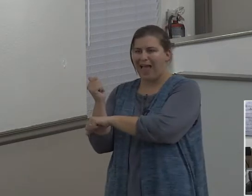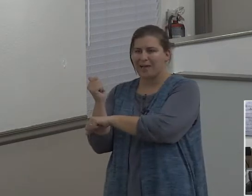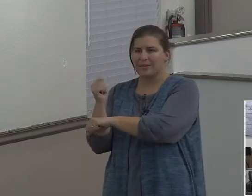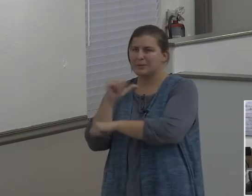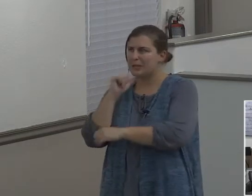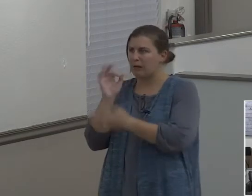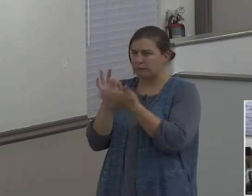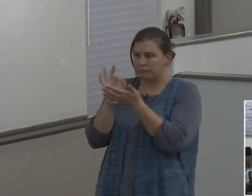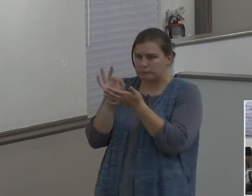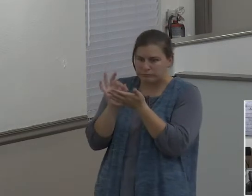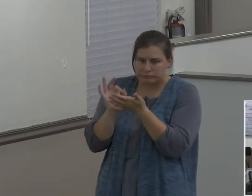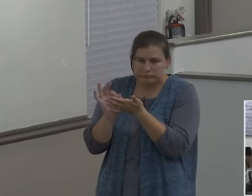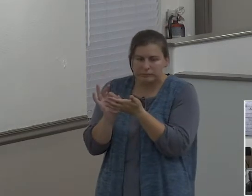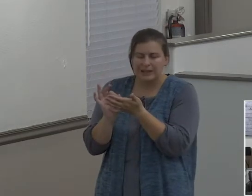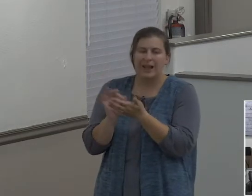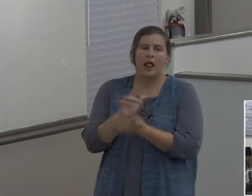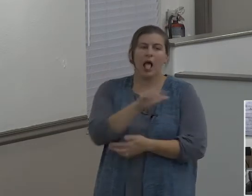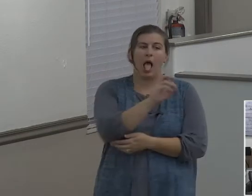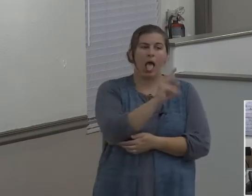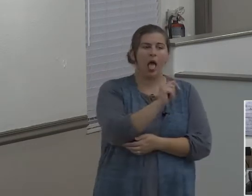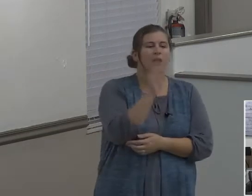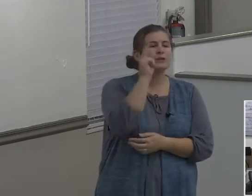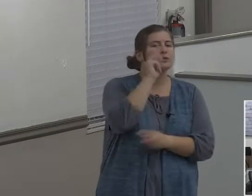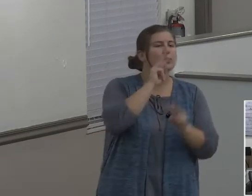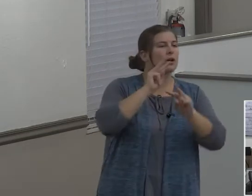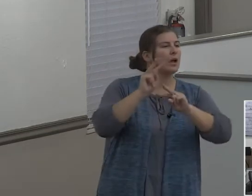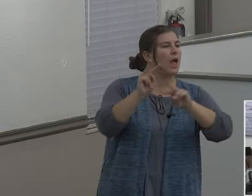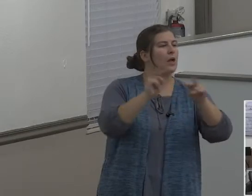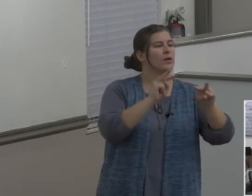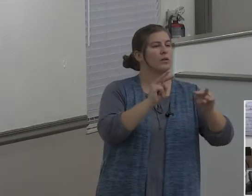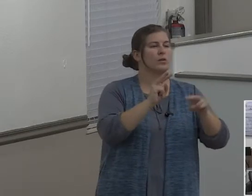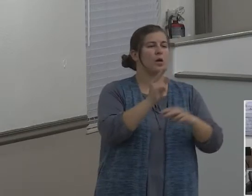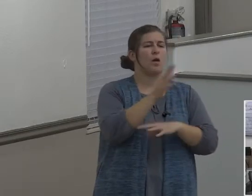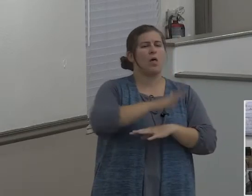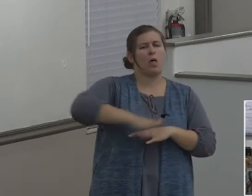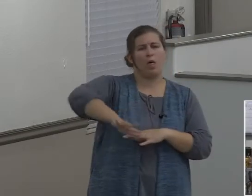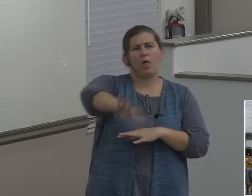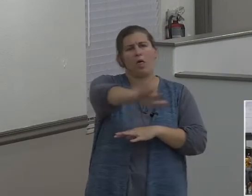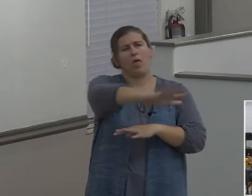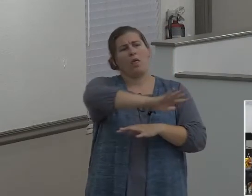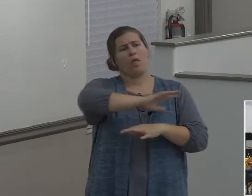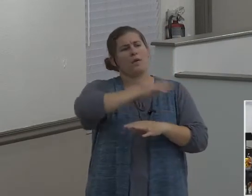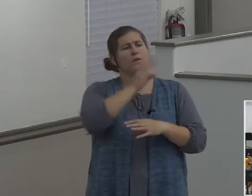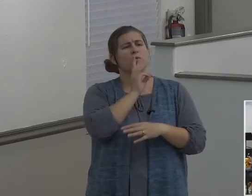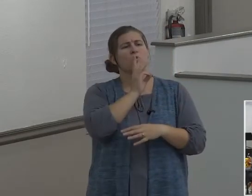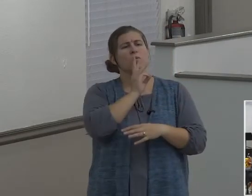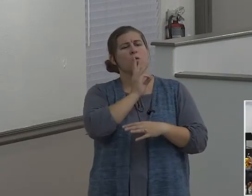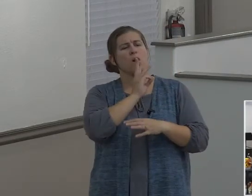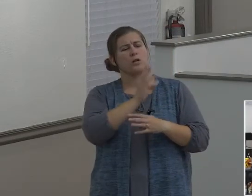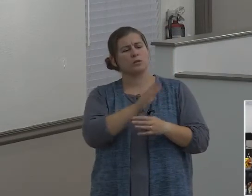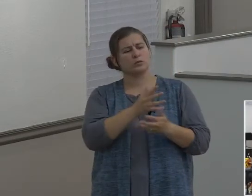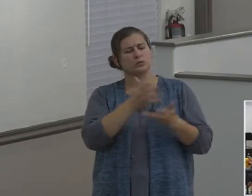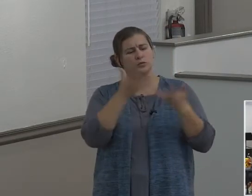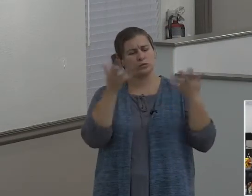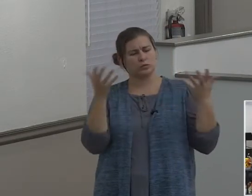-watered plains of the Jordan, you know, he's calculating, isn't he? He might as well have had a calculator.